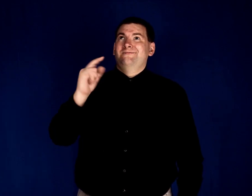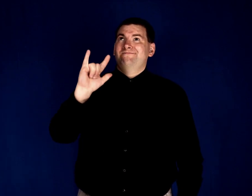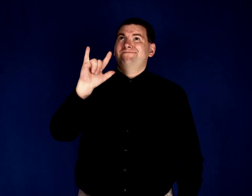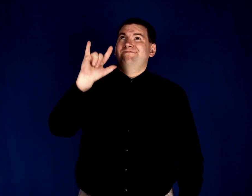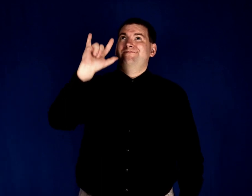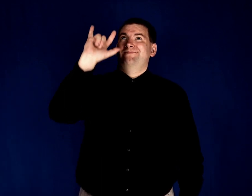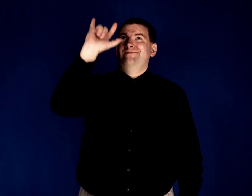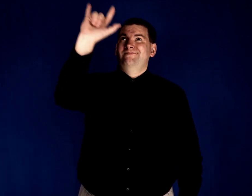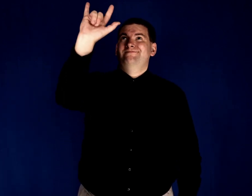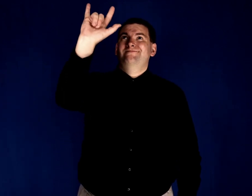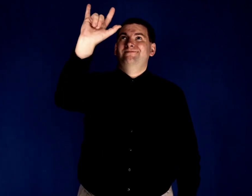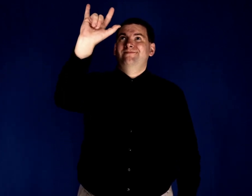In right back.